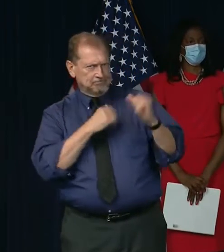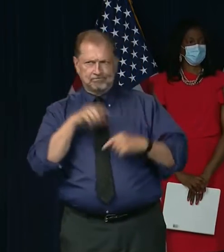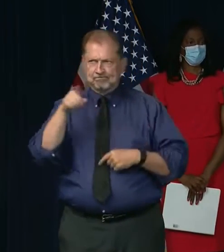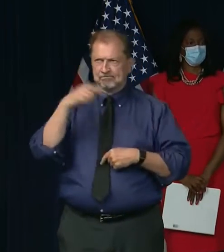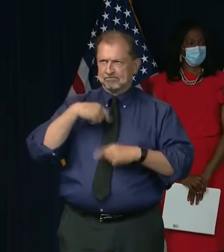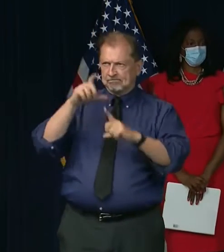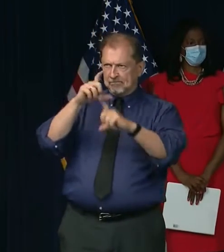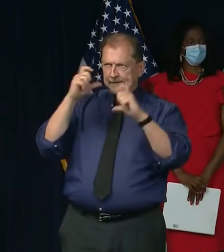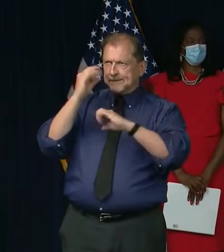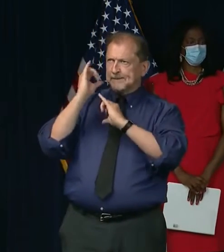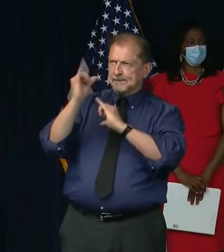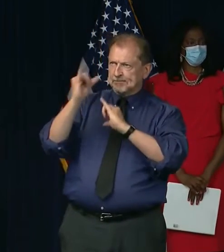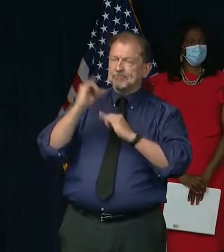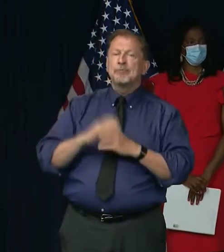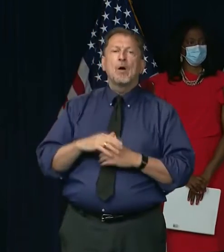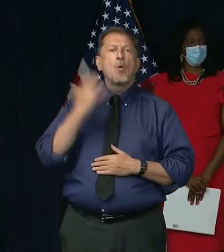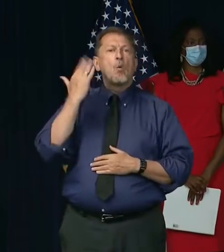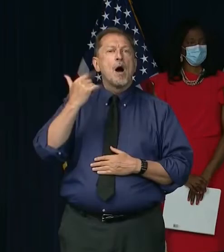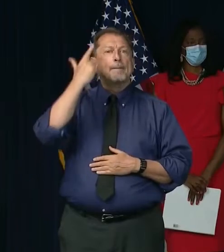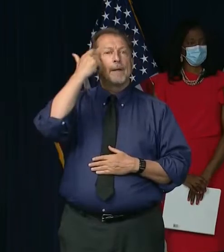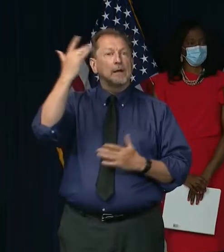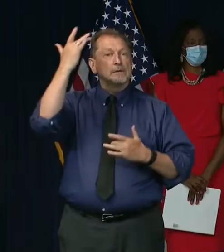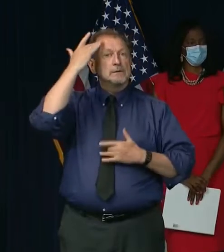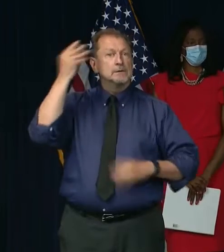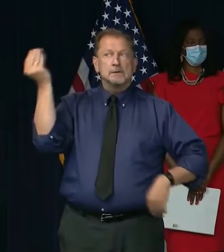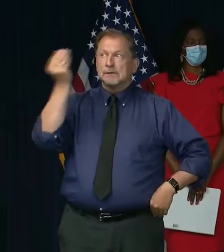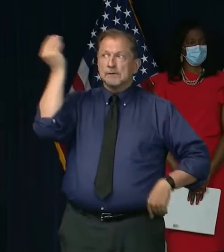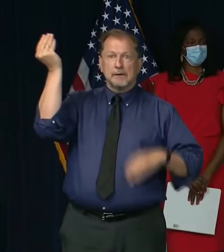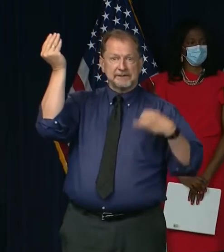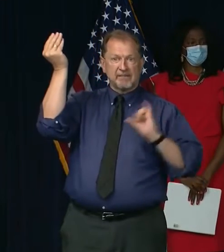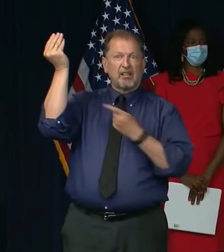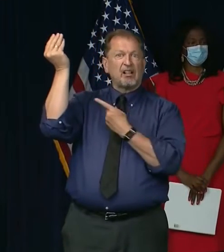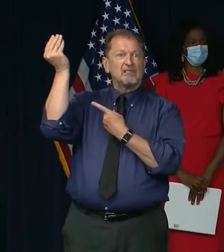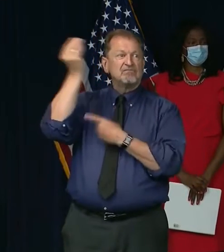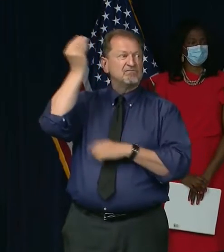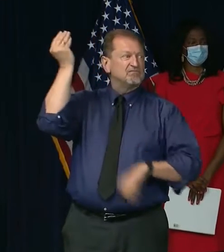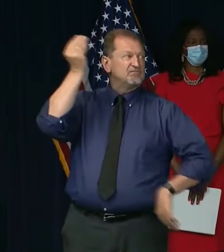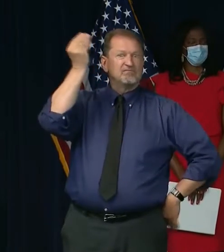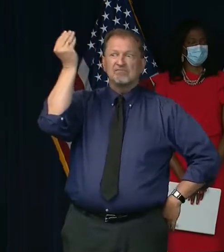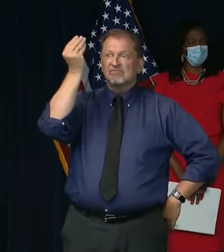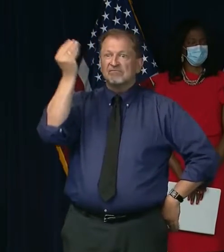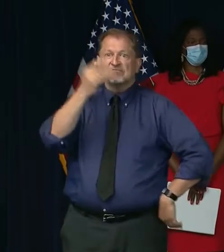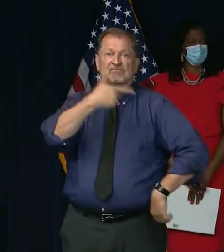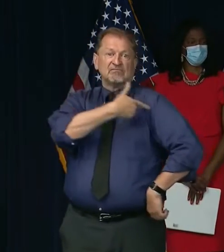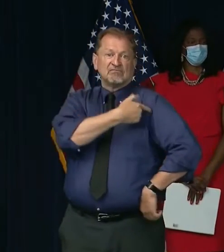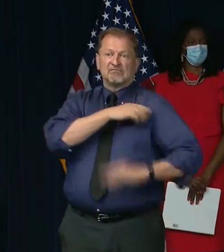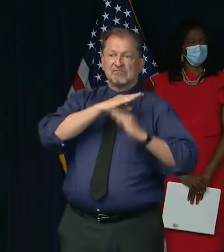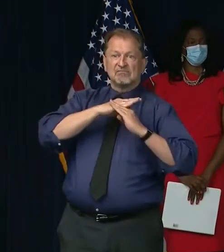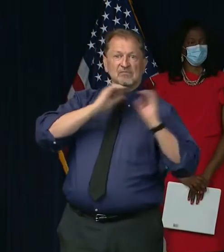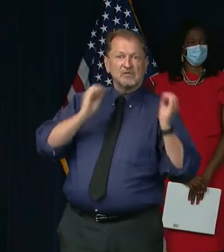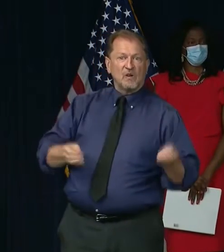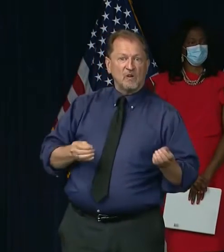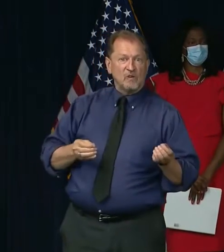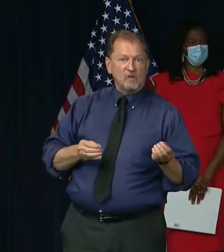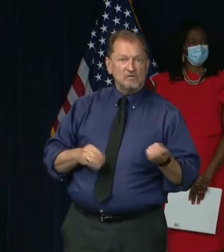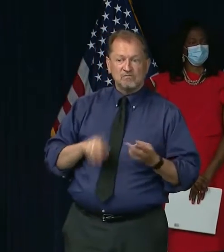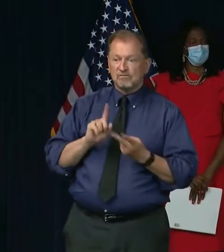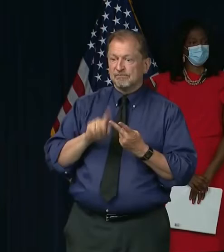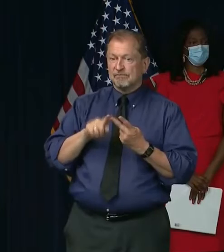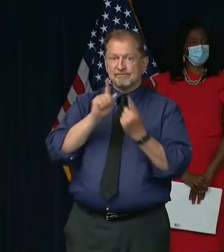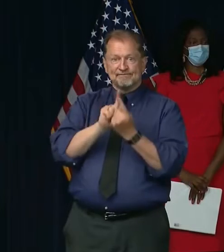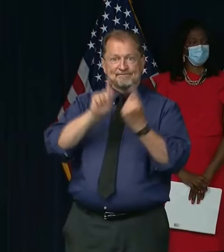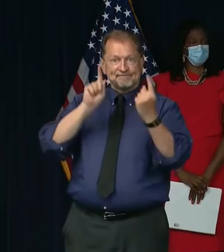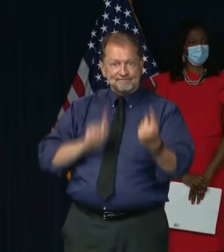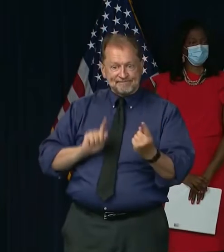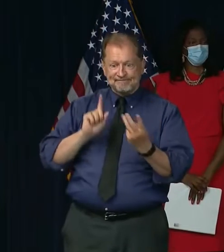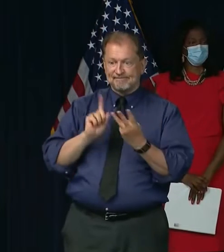still real with no vaccine. Wearing a mask, wearing watching social distancing,